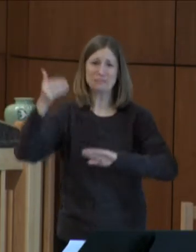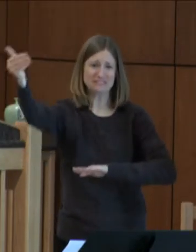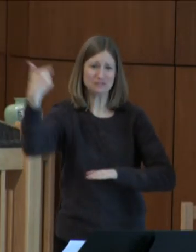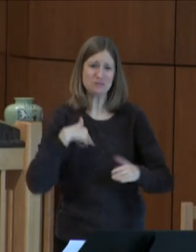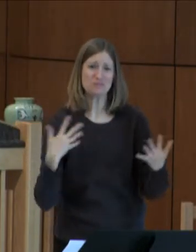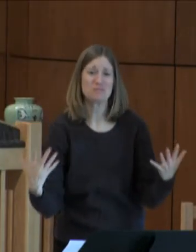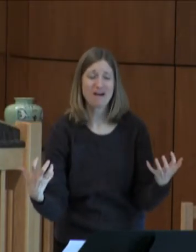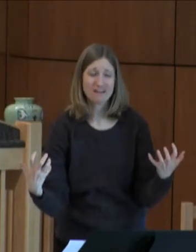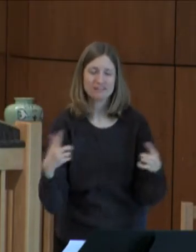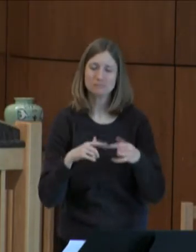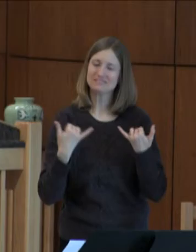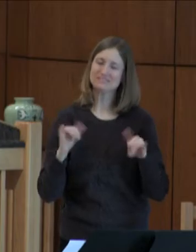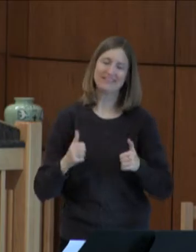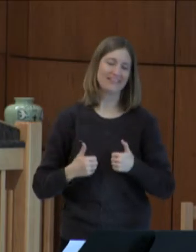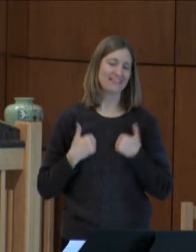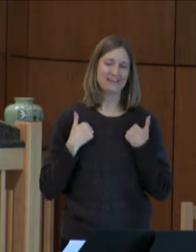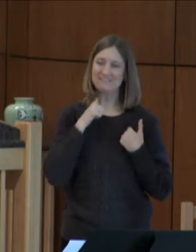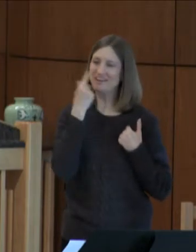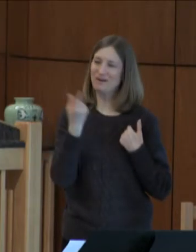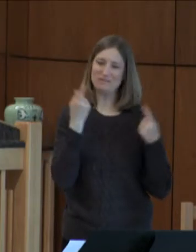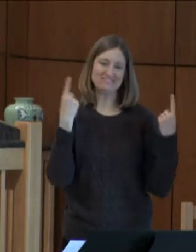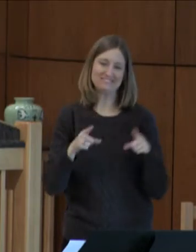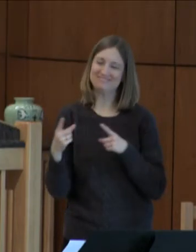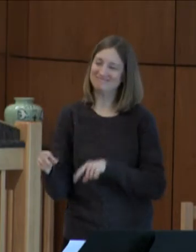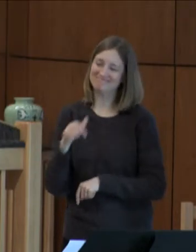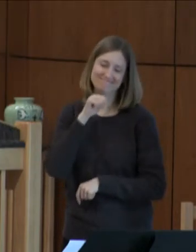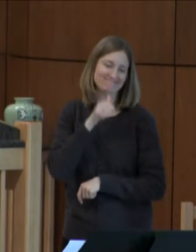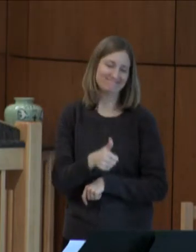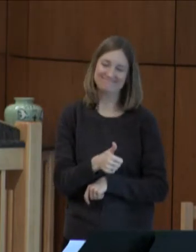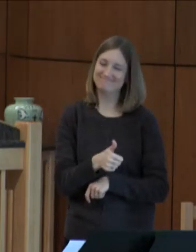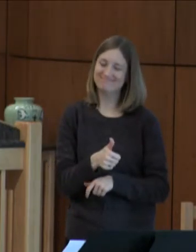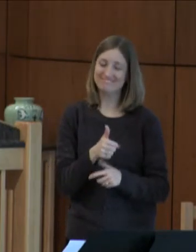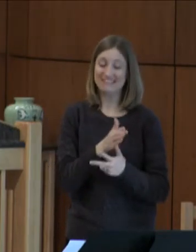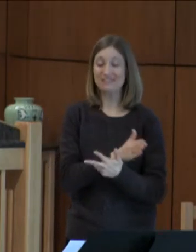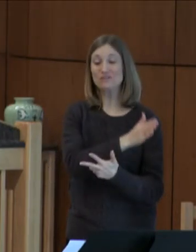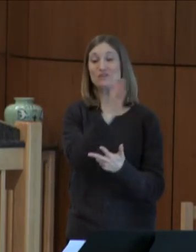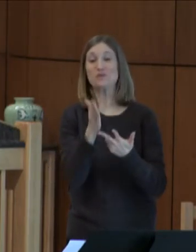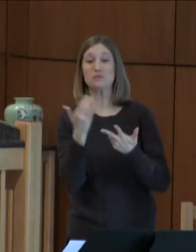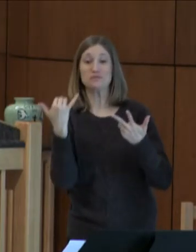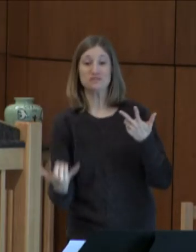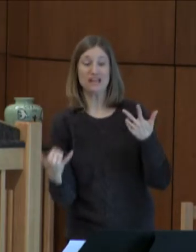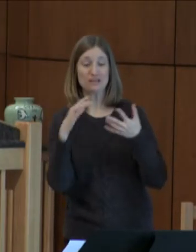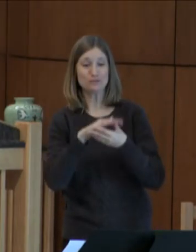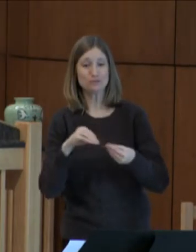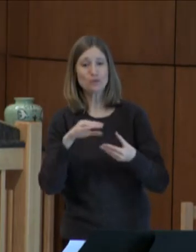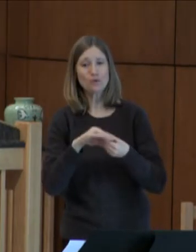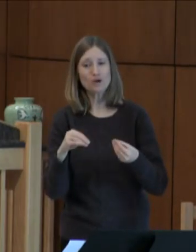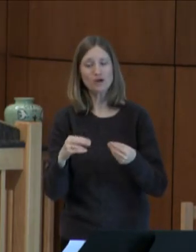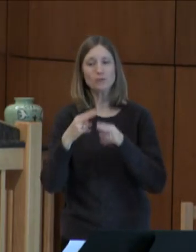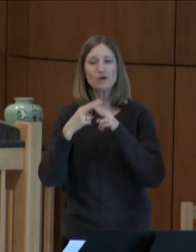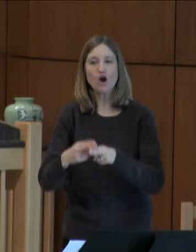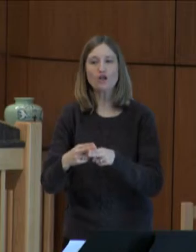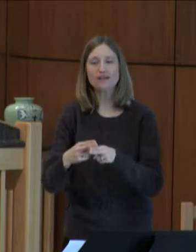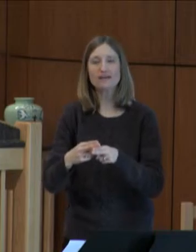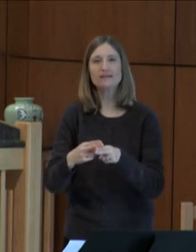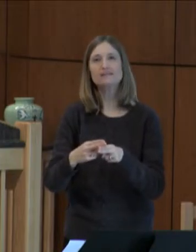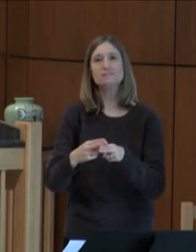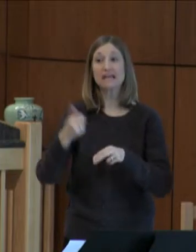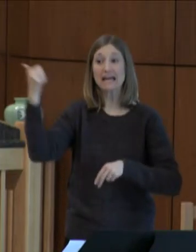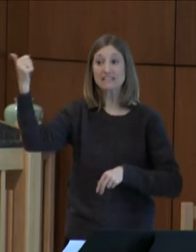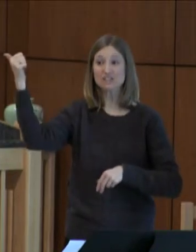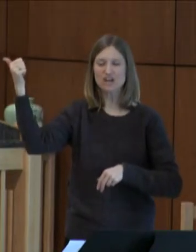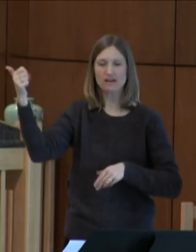And yet life is not always like that. Today's story, we are calling picking up the hitchhiker.